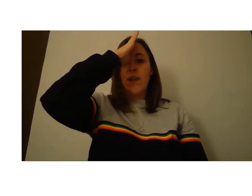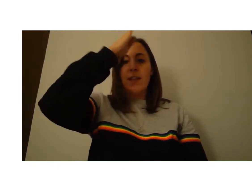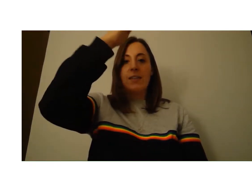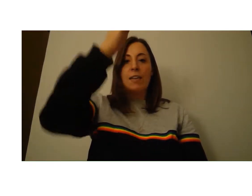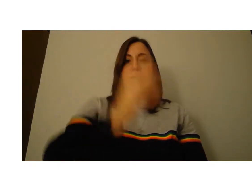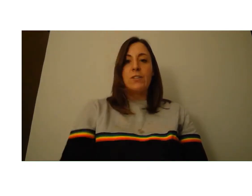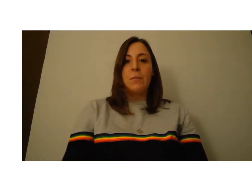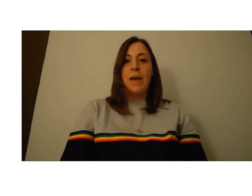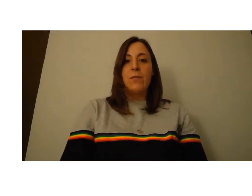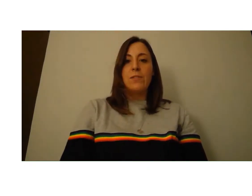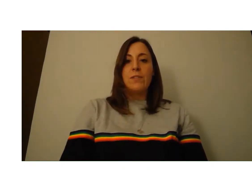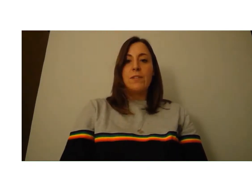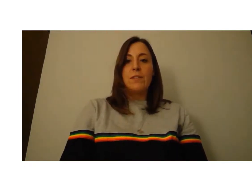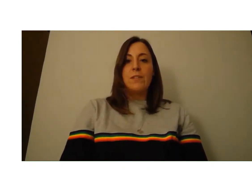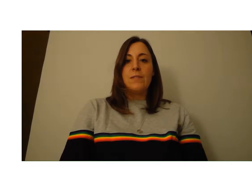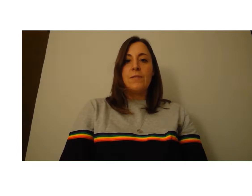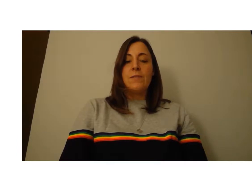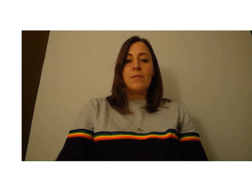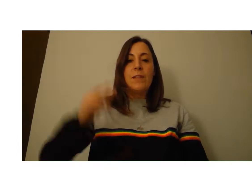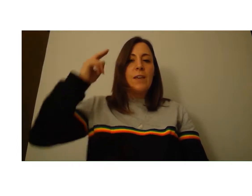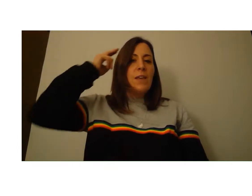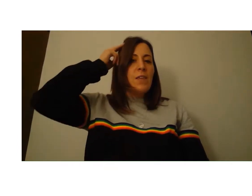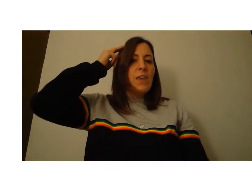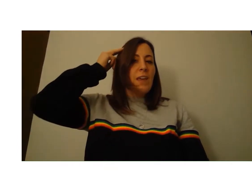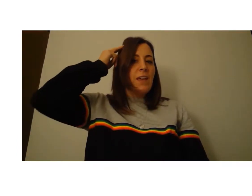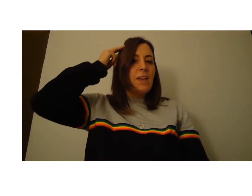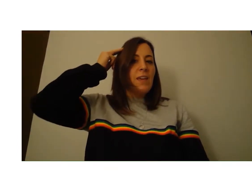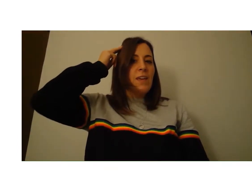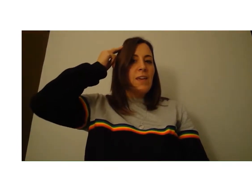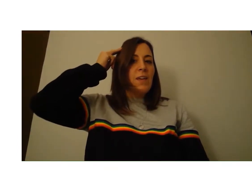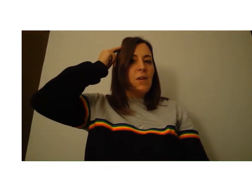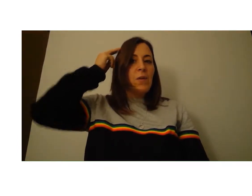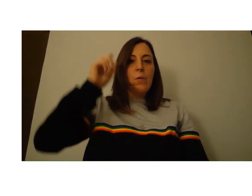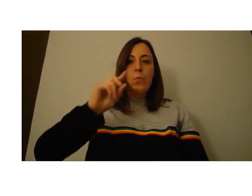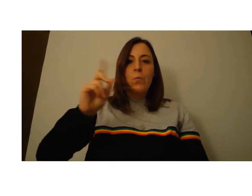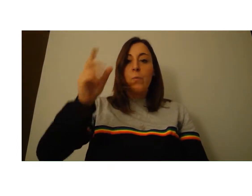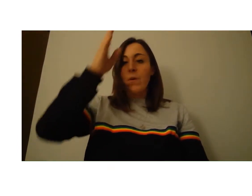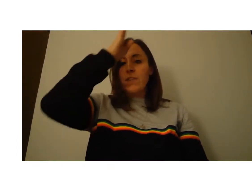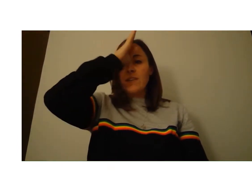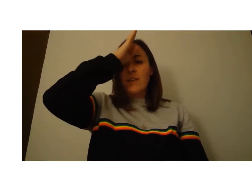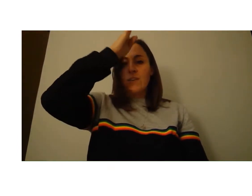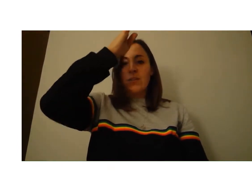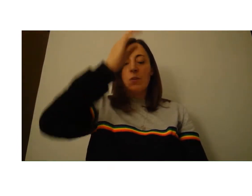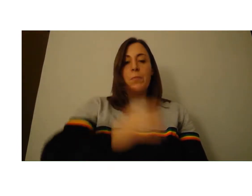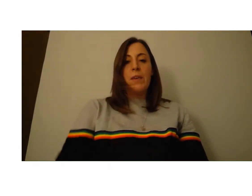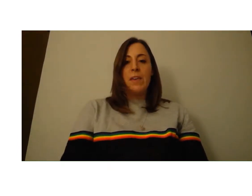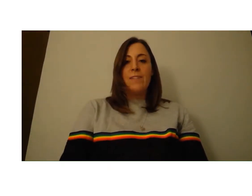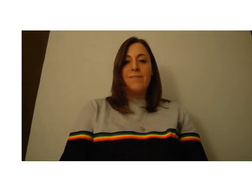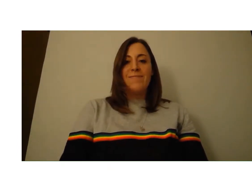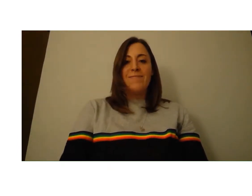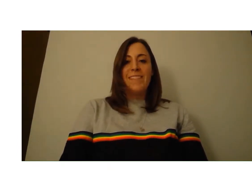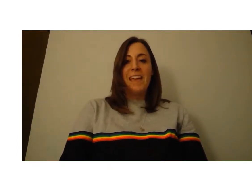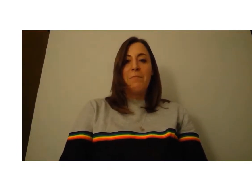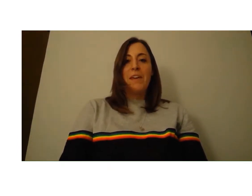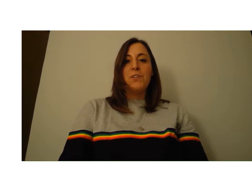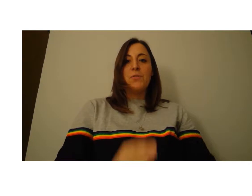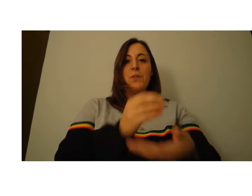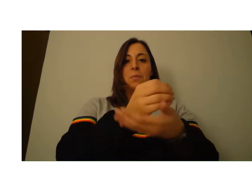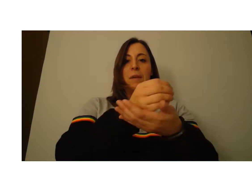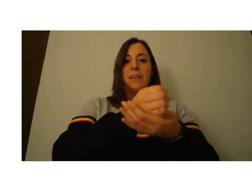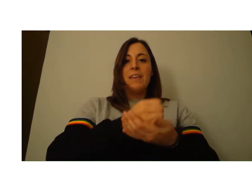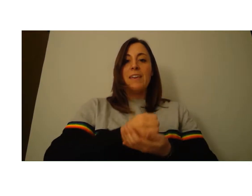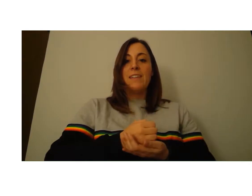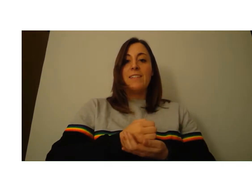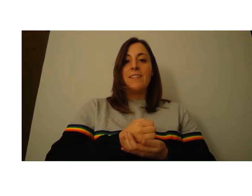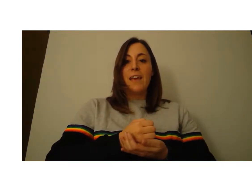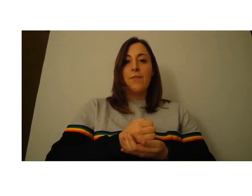if there are any dangers about. Think what the dangers could be and make sure